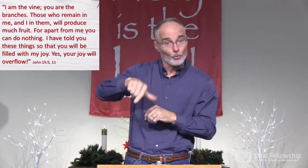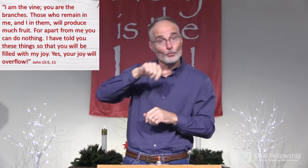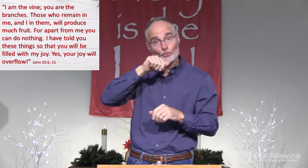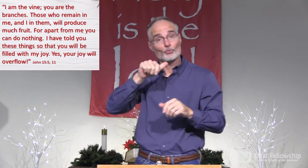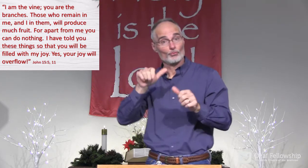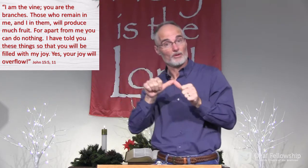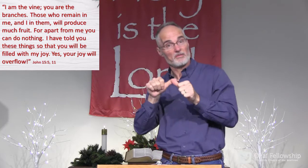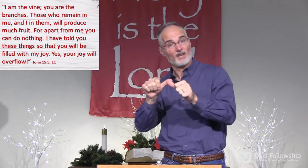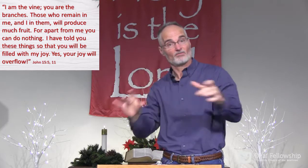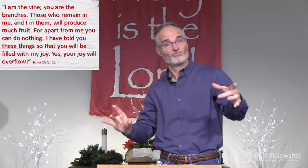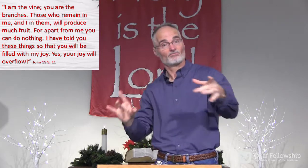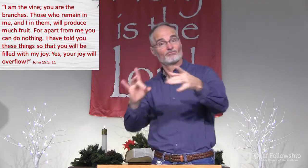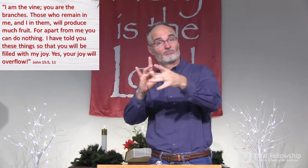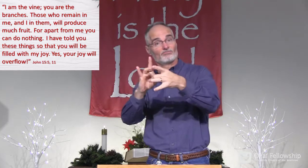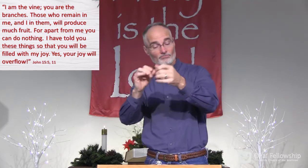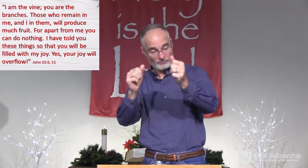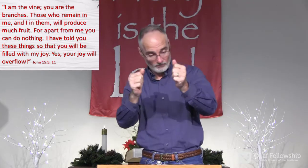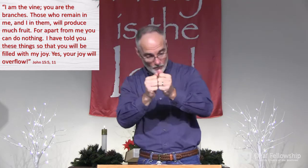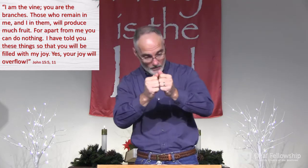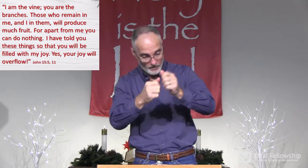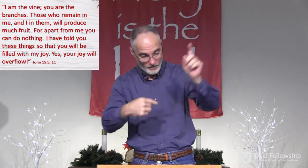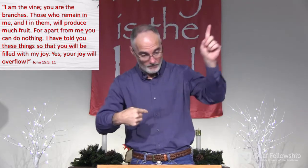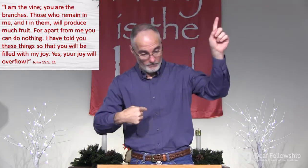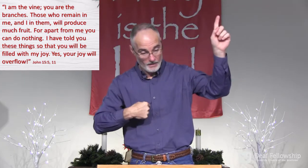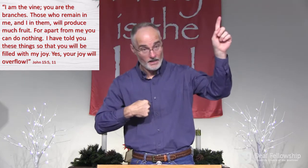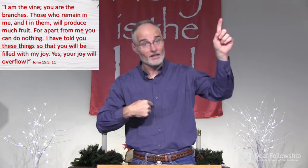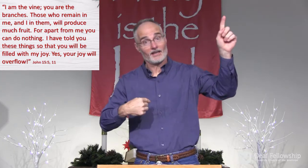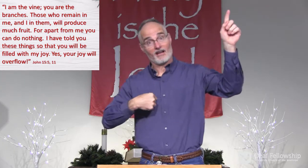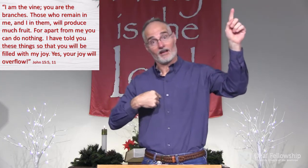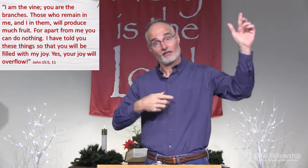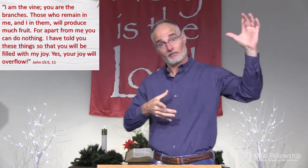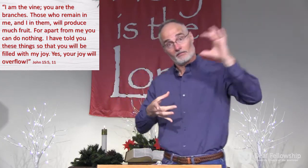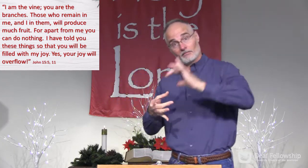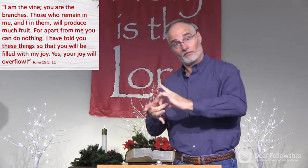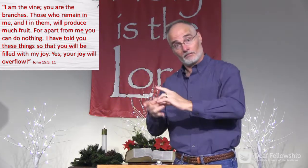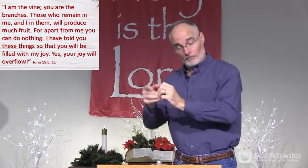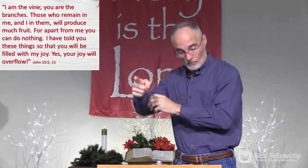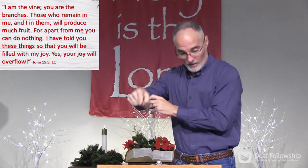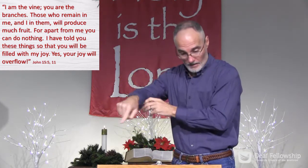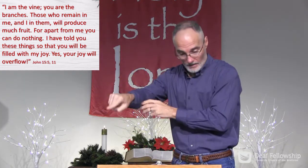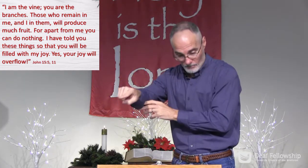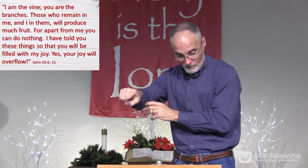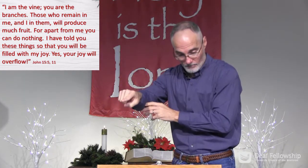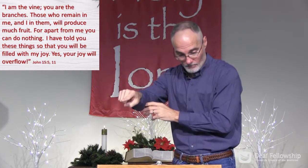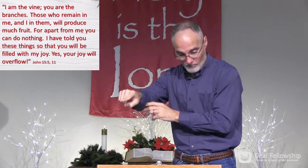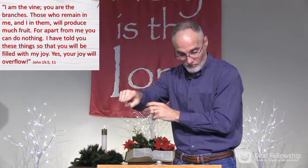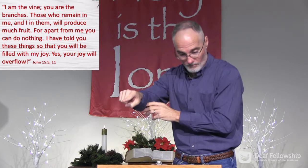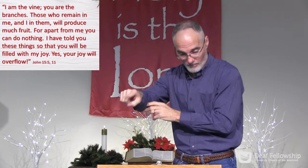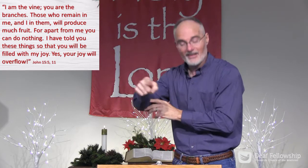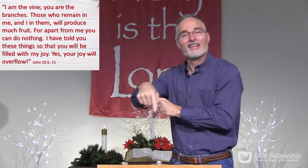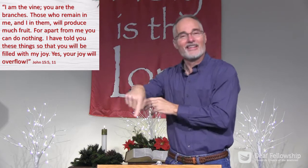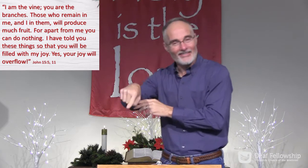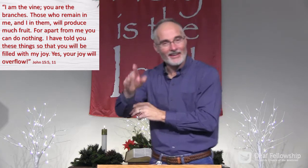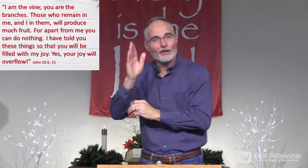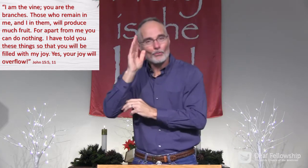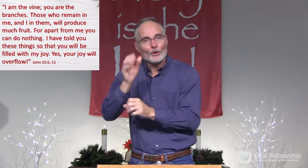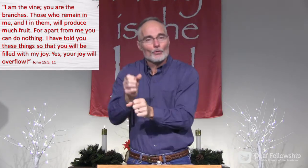Those who remain in me and I in them will